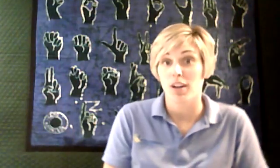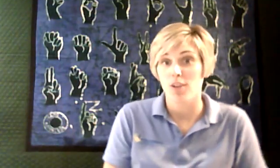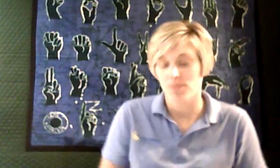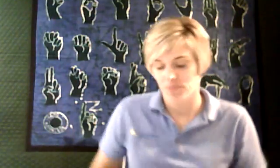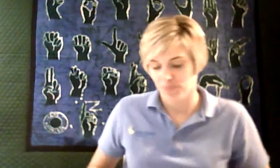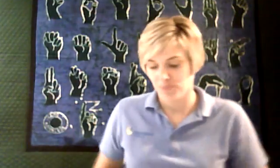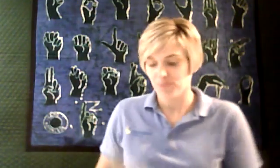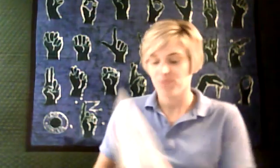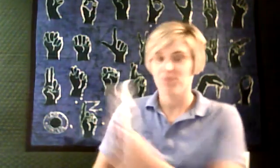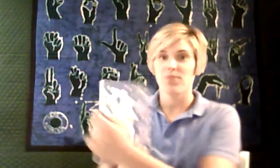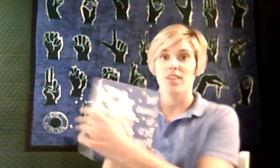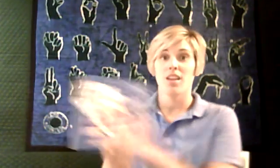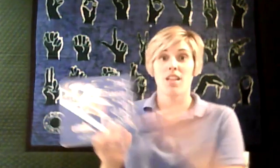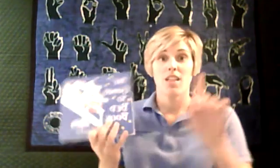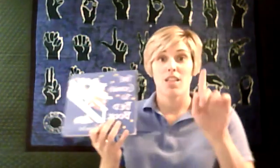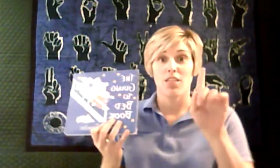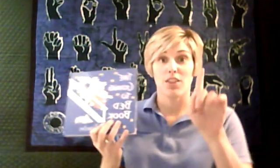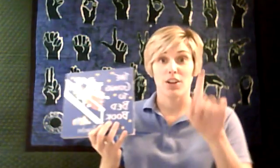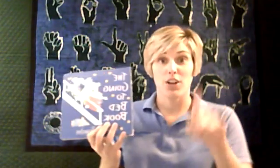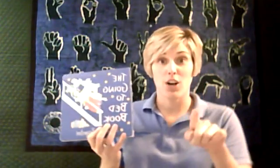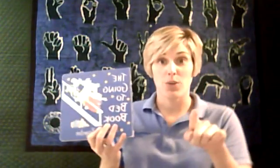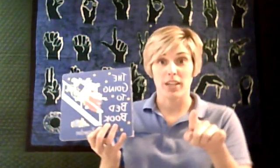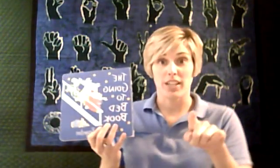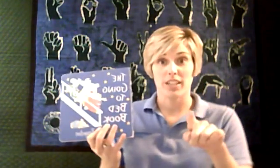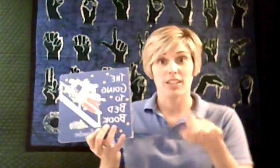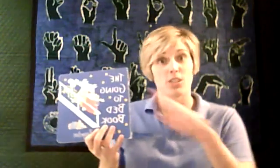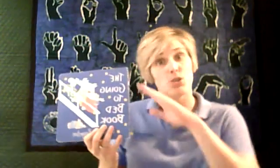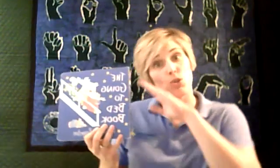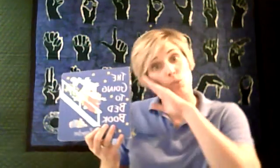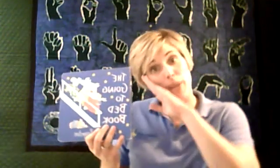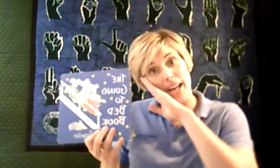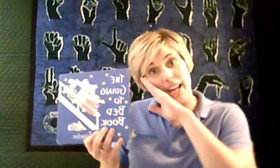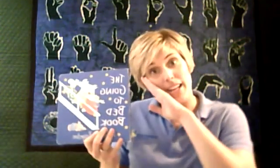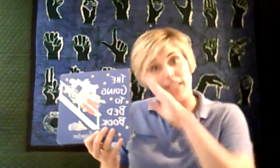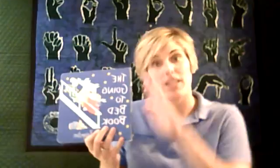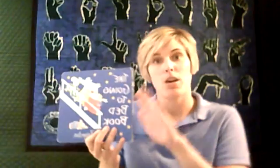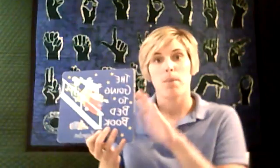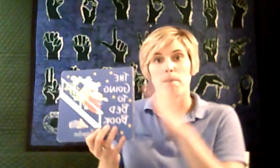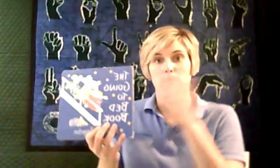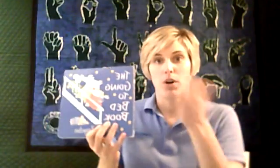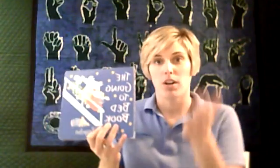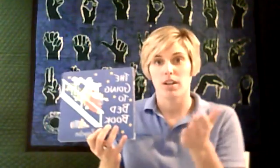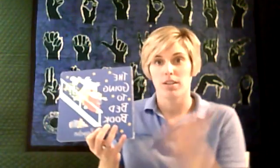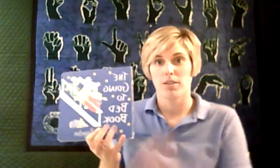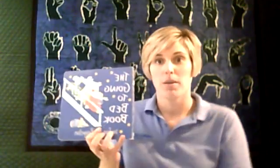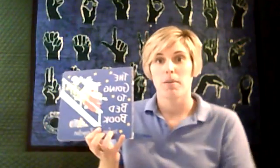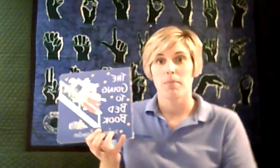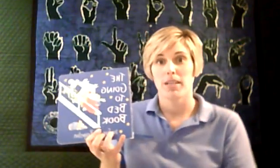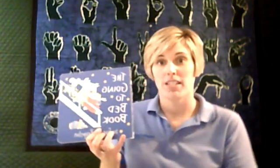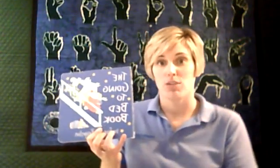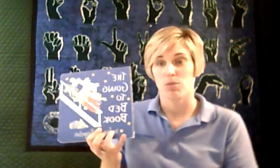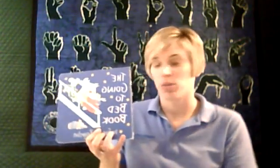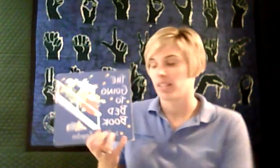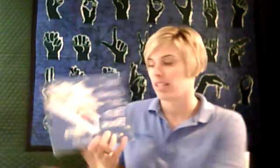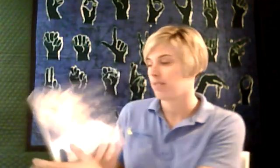go. The Going to Bed Book by Sandra Boynton.